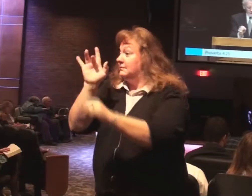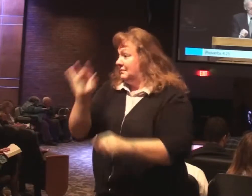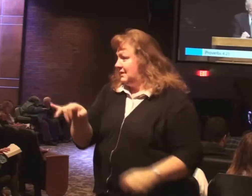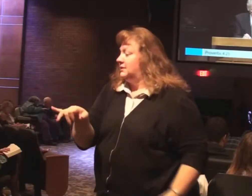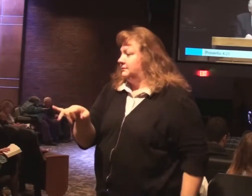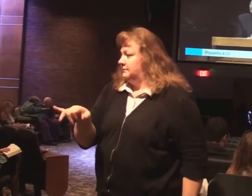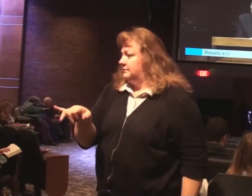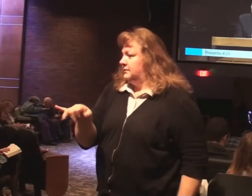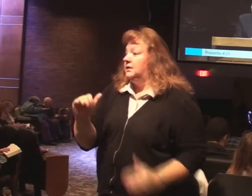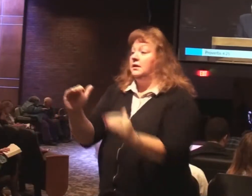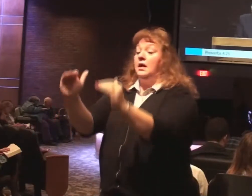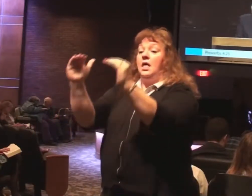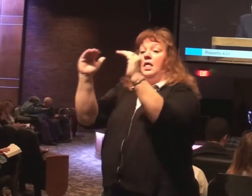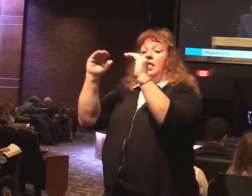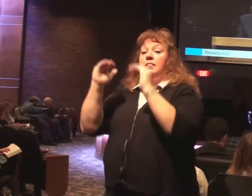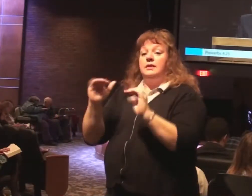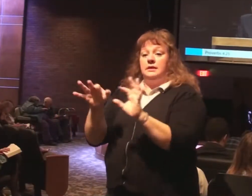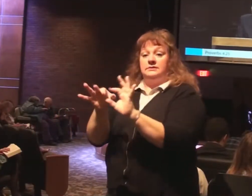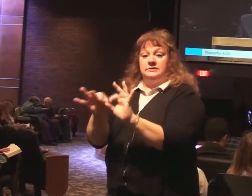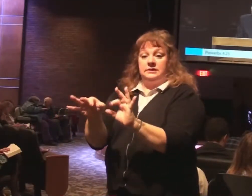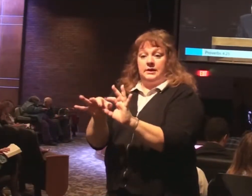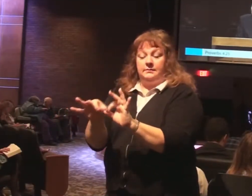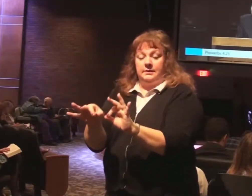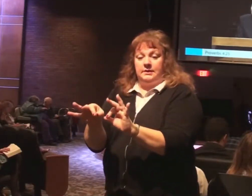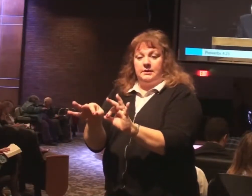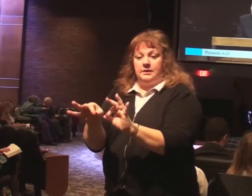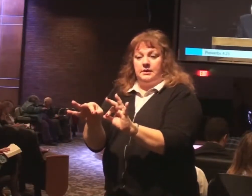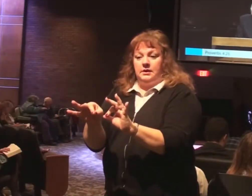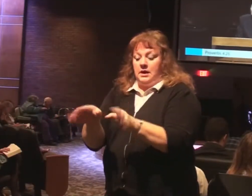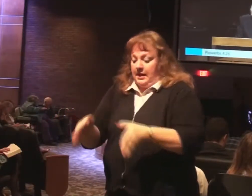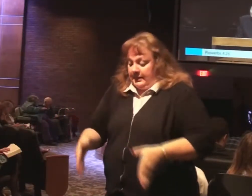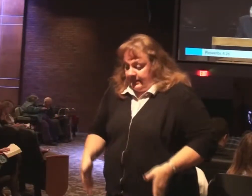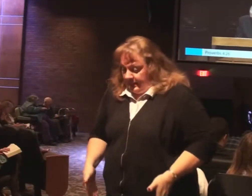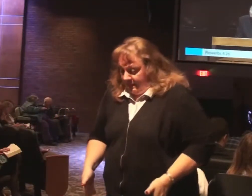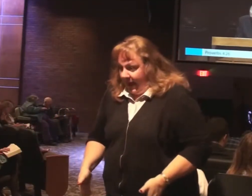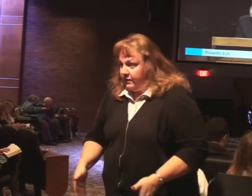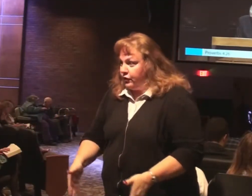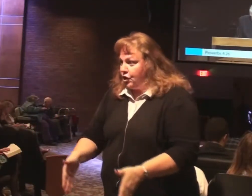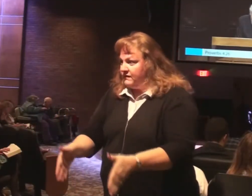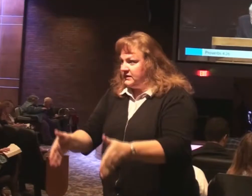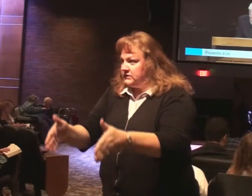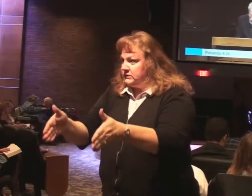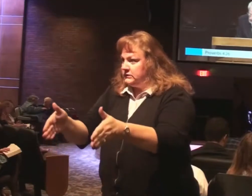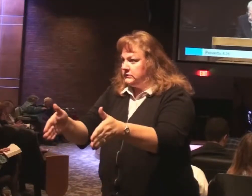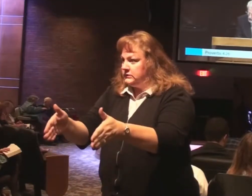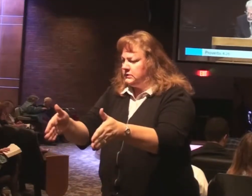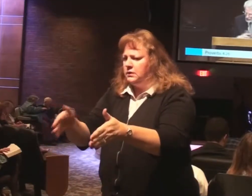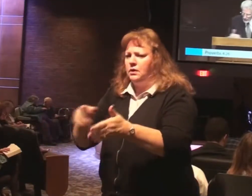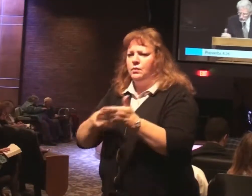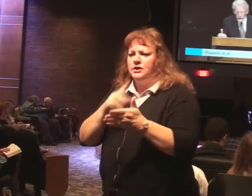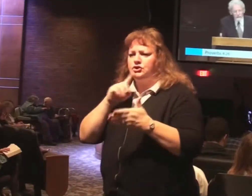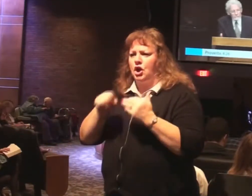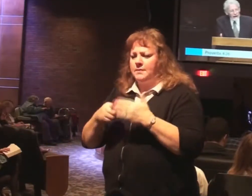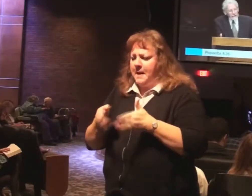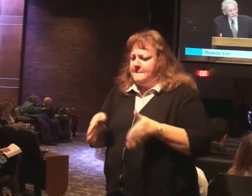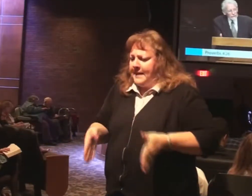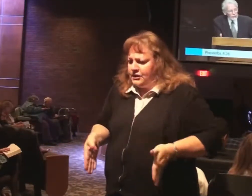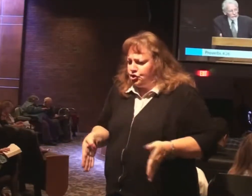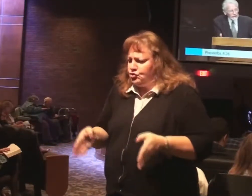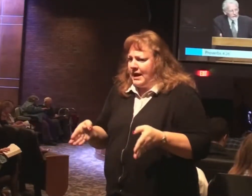Then the next statement. Watch the path of your feet. That's what he's talking about. Make straight paths for your feet.